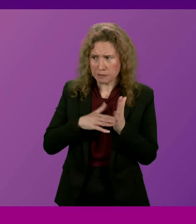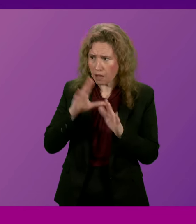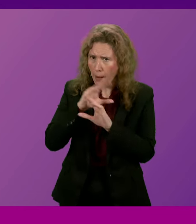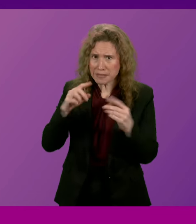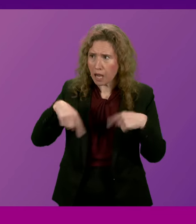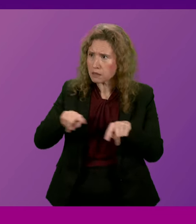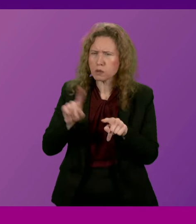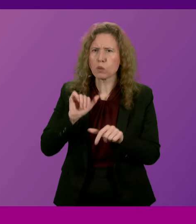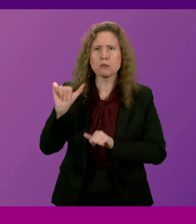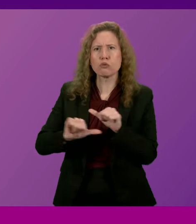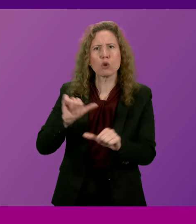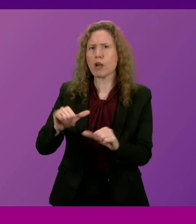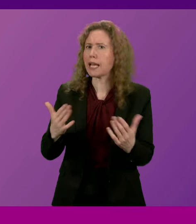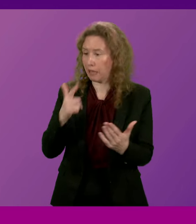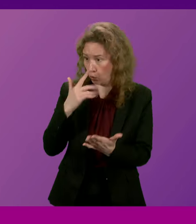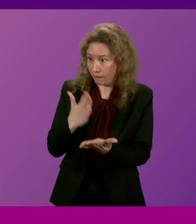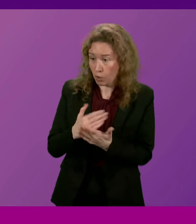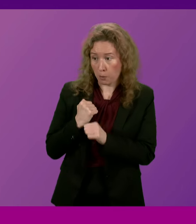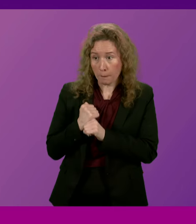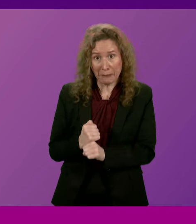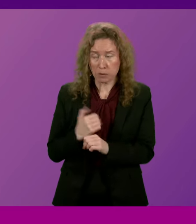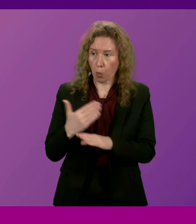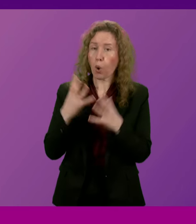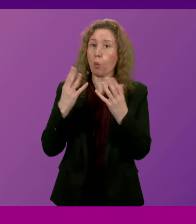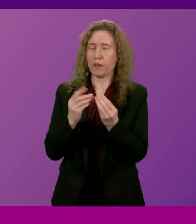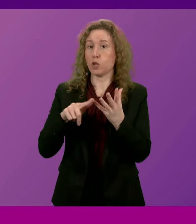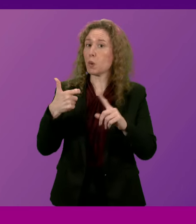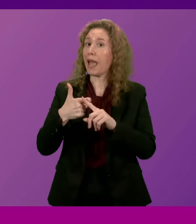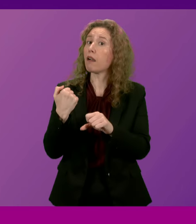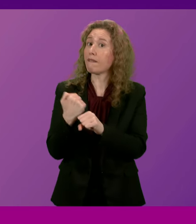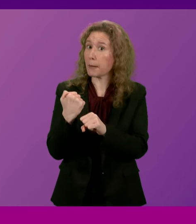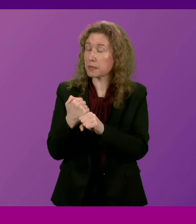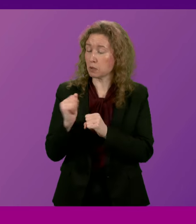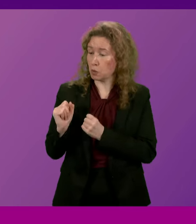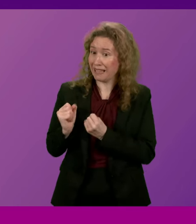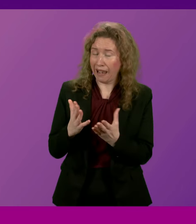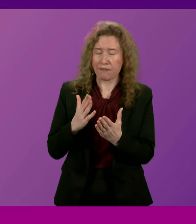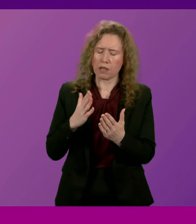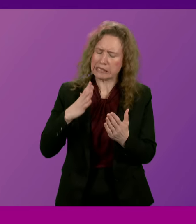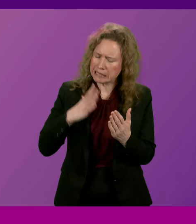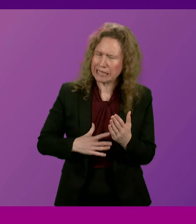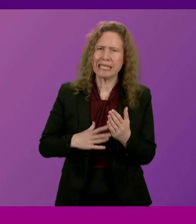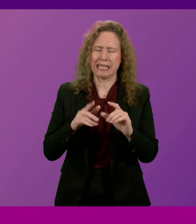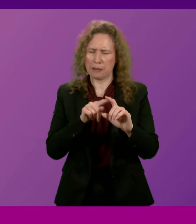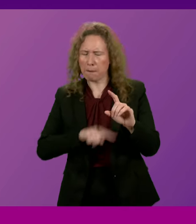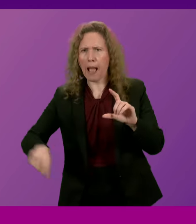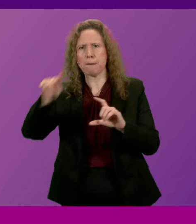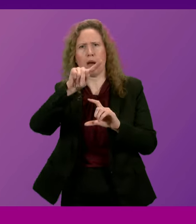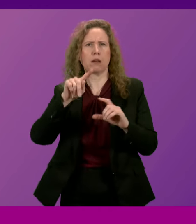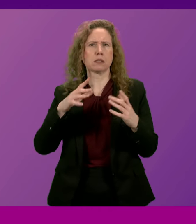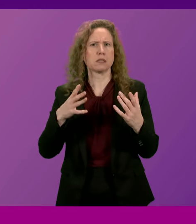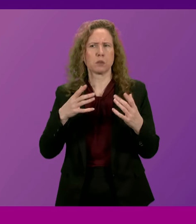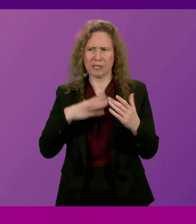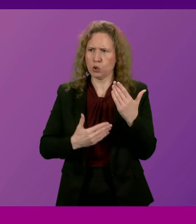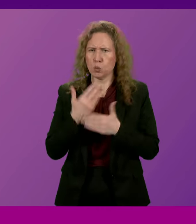progress being made and confirm his commitment to working with the UK Government to deliver the much-needed bypasses for Crockett Ford and Spring Home?